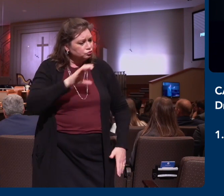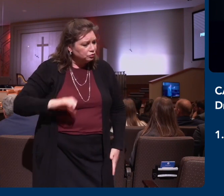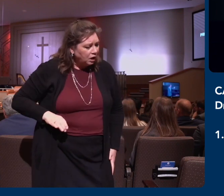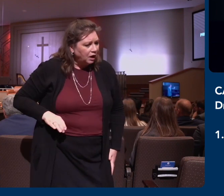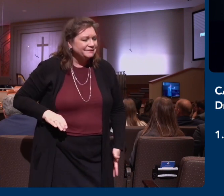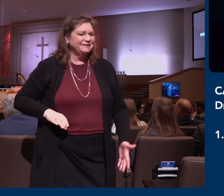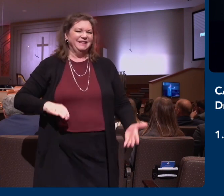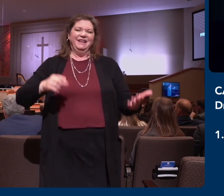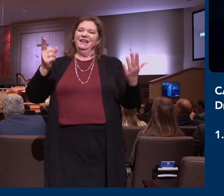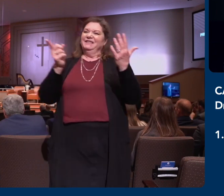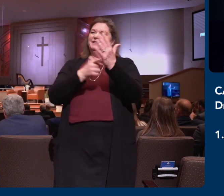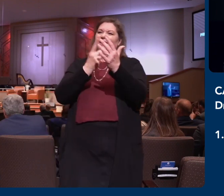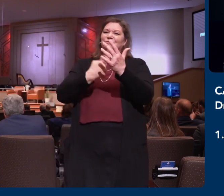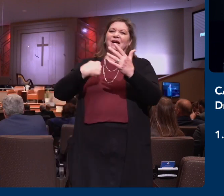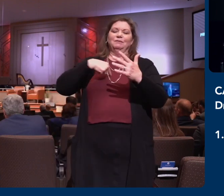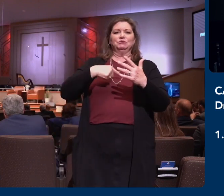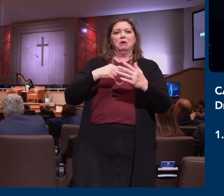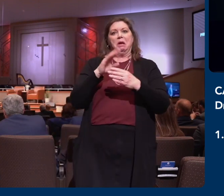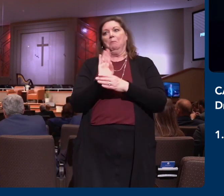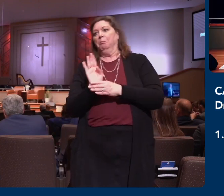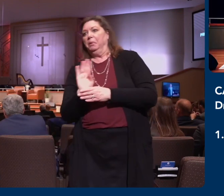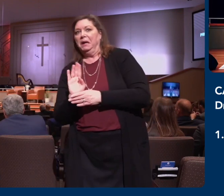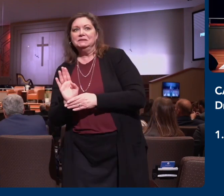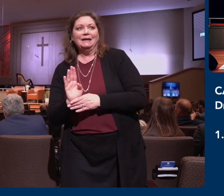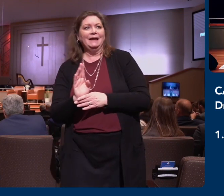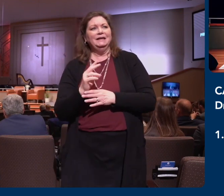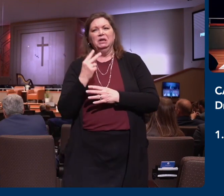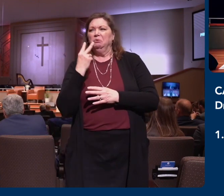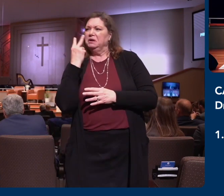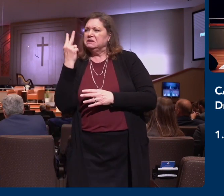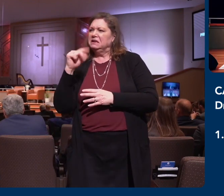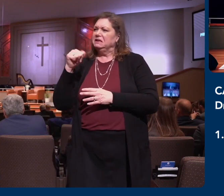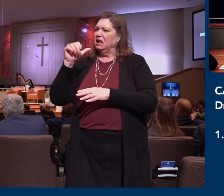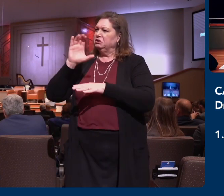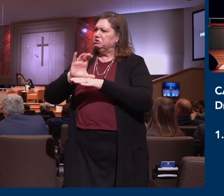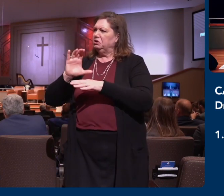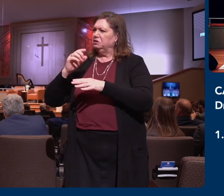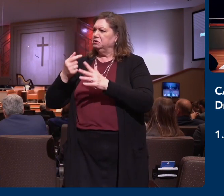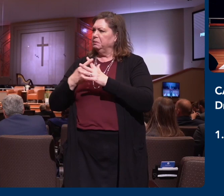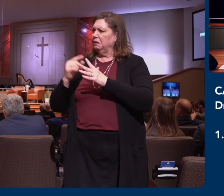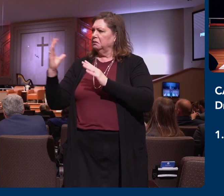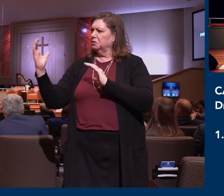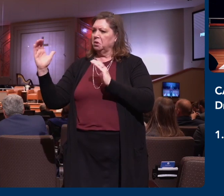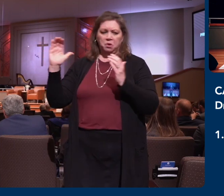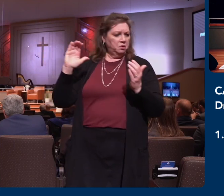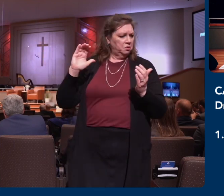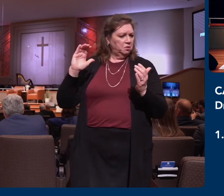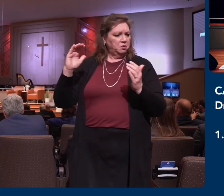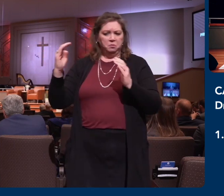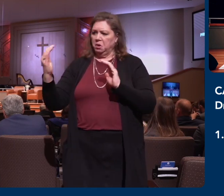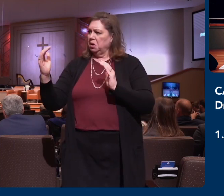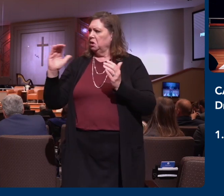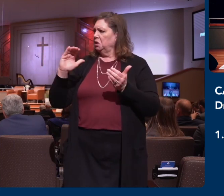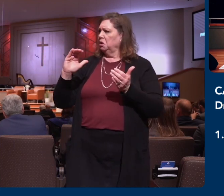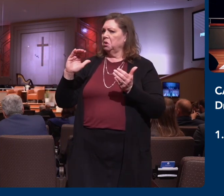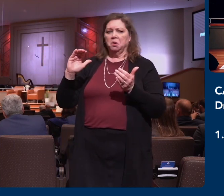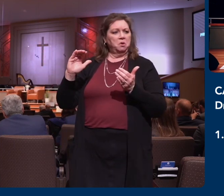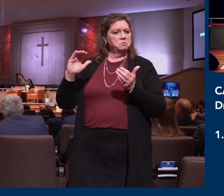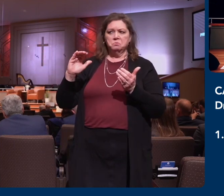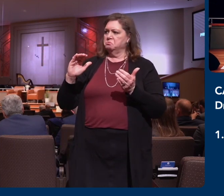and maybe their church is doing a little better than our church. And what do we want to do? We want to criticize them. Wait a minute, if they're a believer in Christ